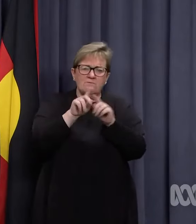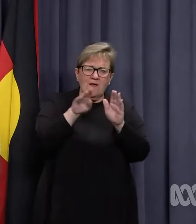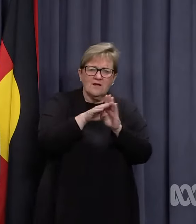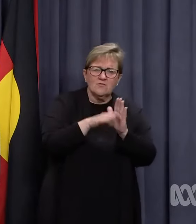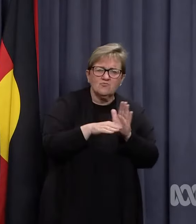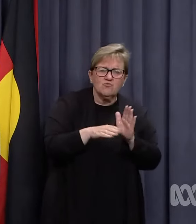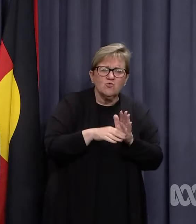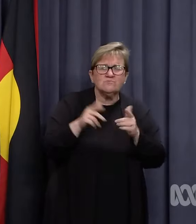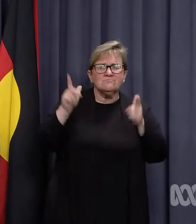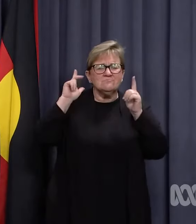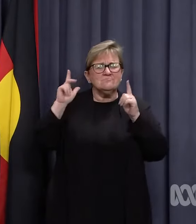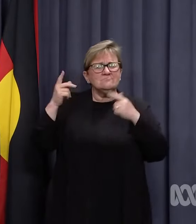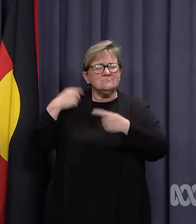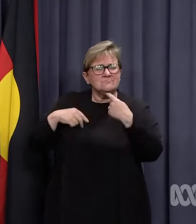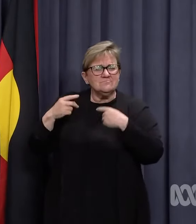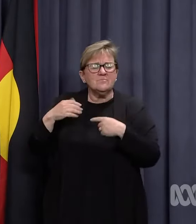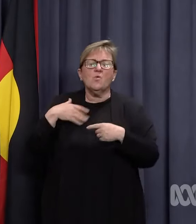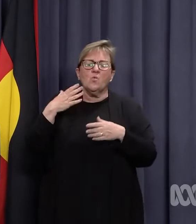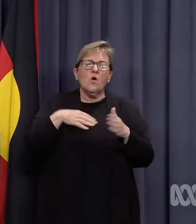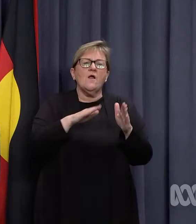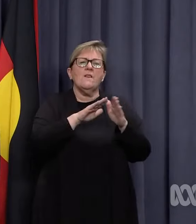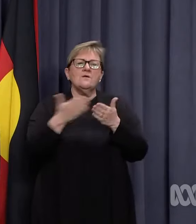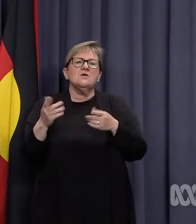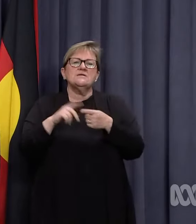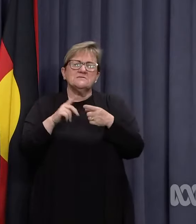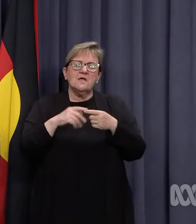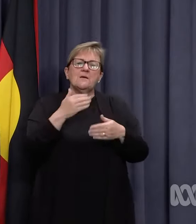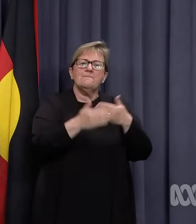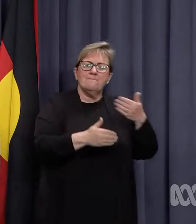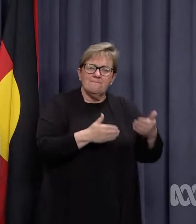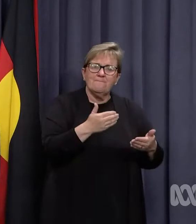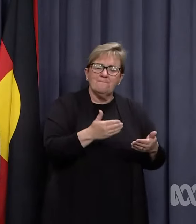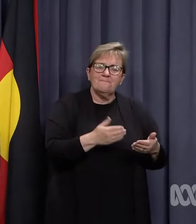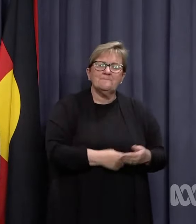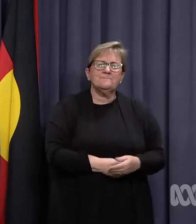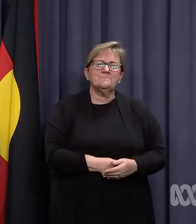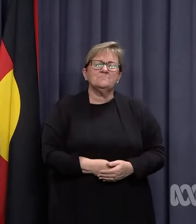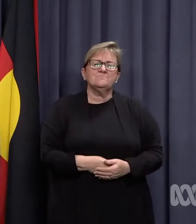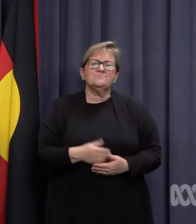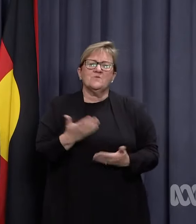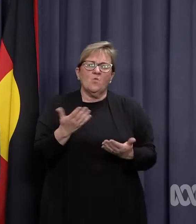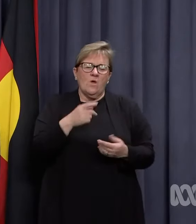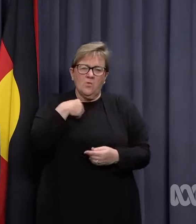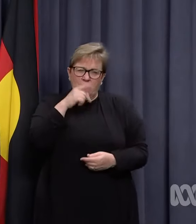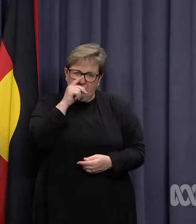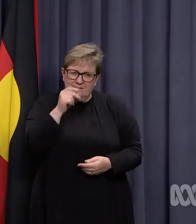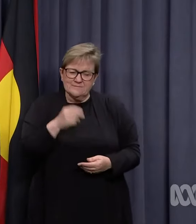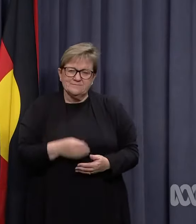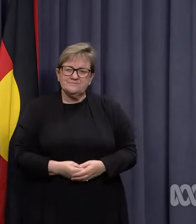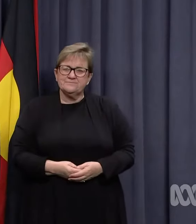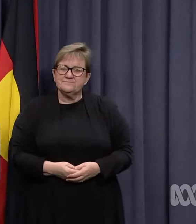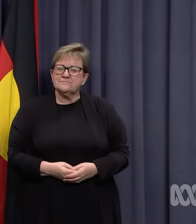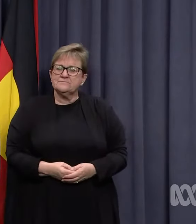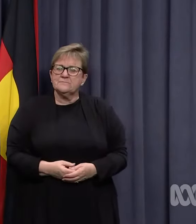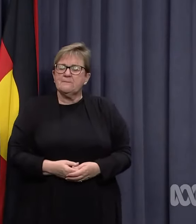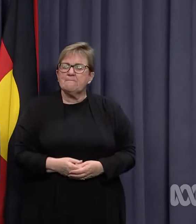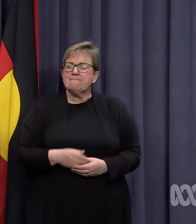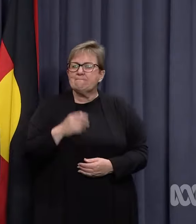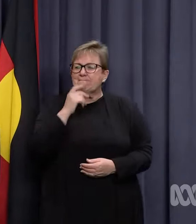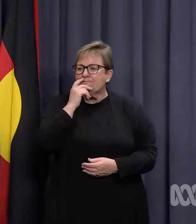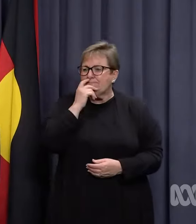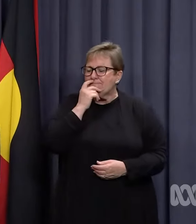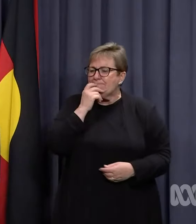Officer's requirements. We want the community to continue going about their business as much as possible. There's new data